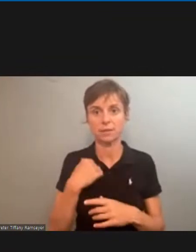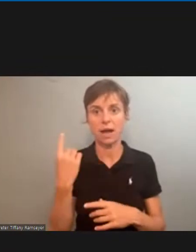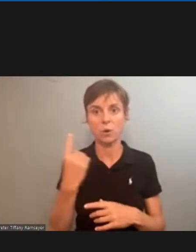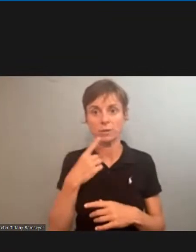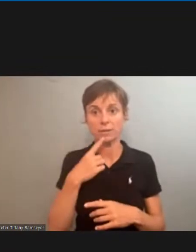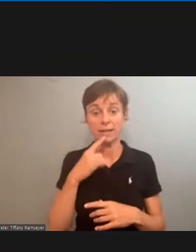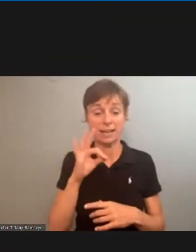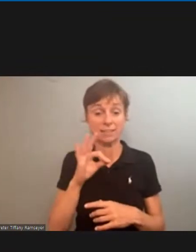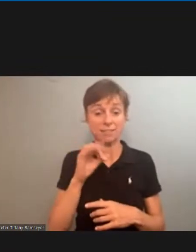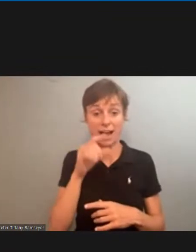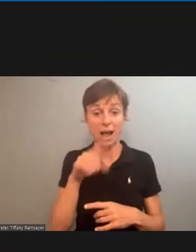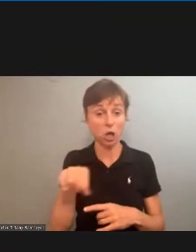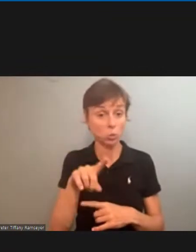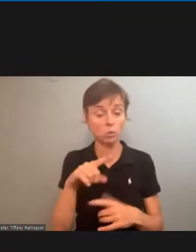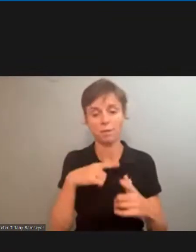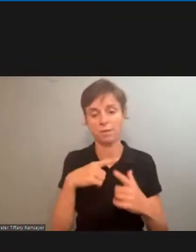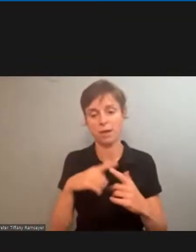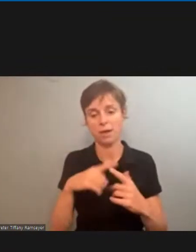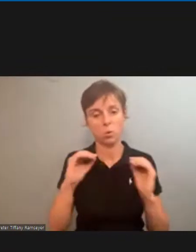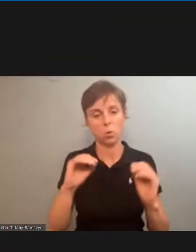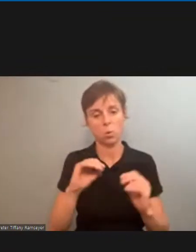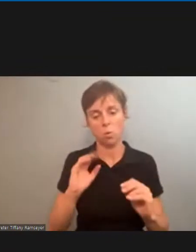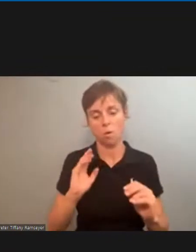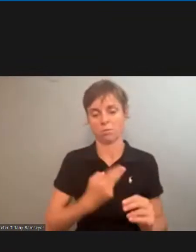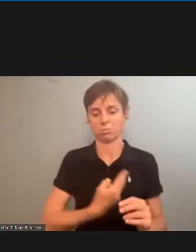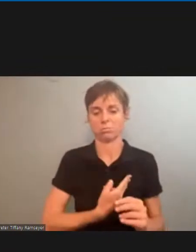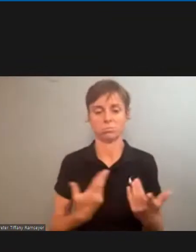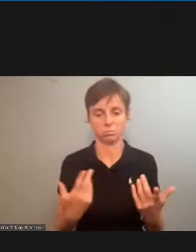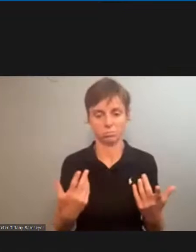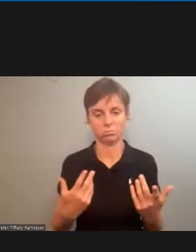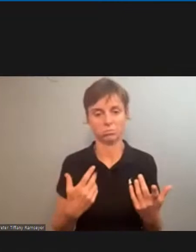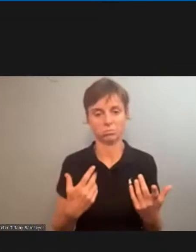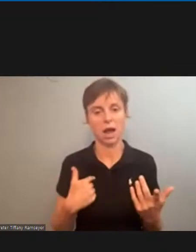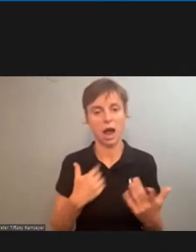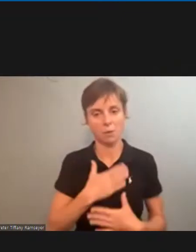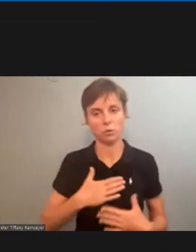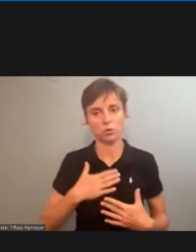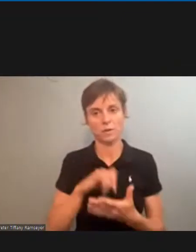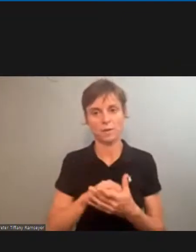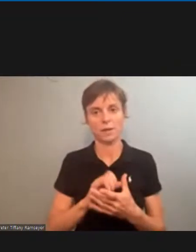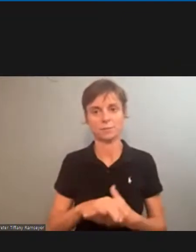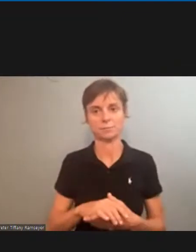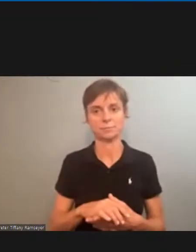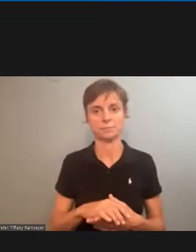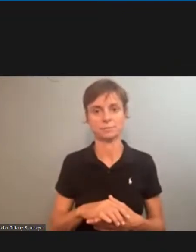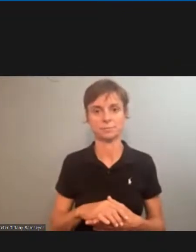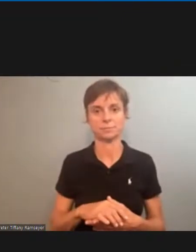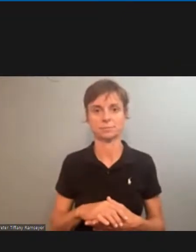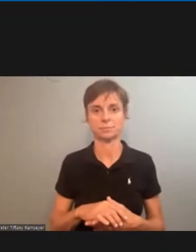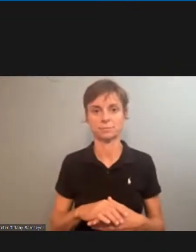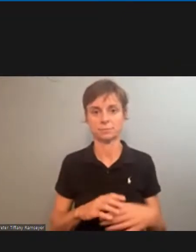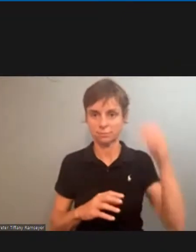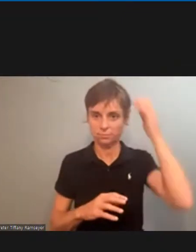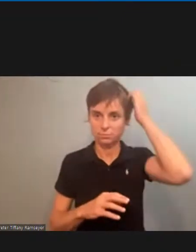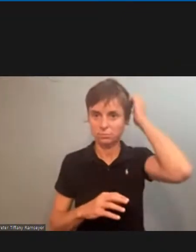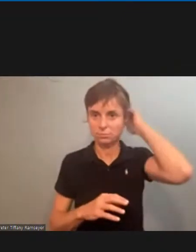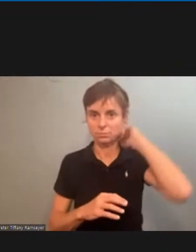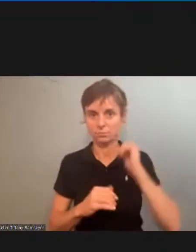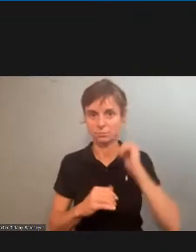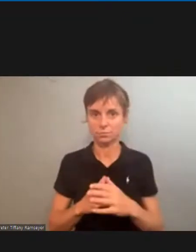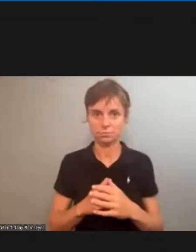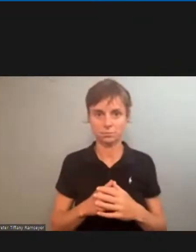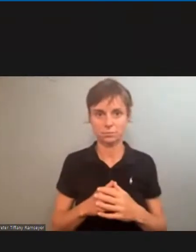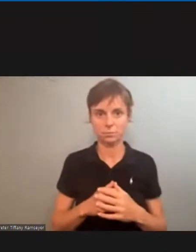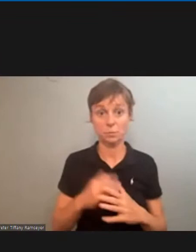say if there was no you there would be no us and i really do appreciate it now before we end i want you to remember